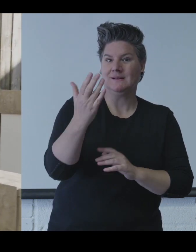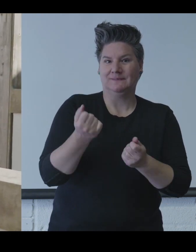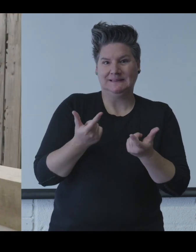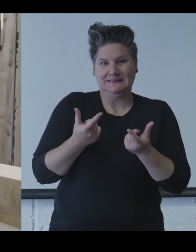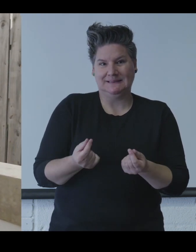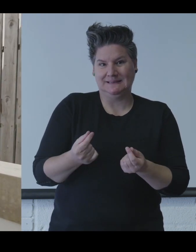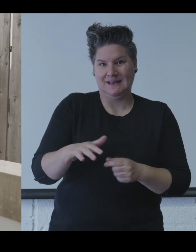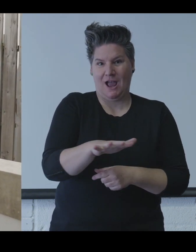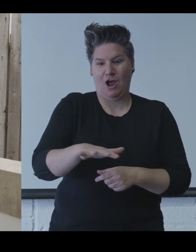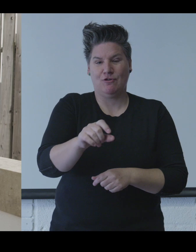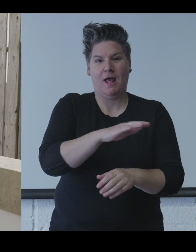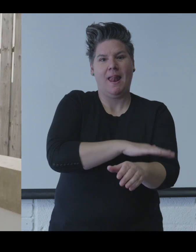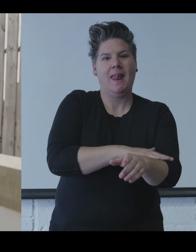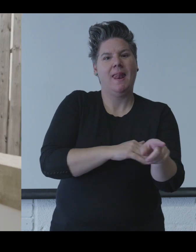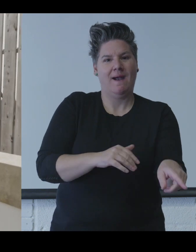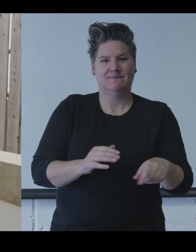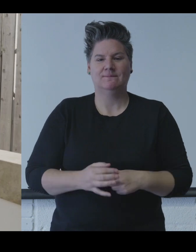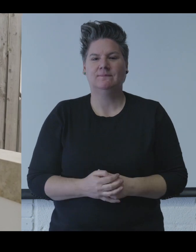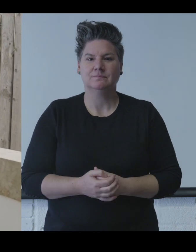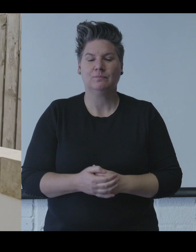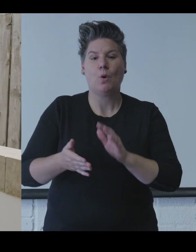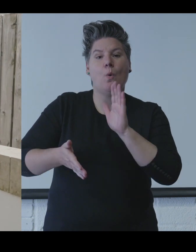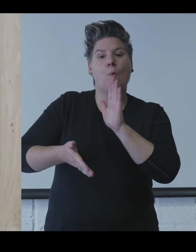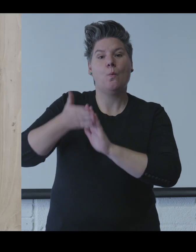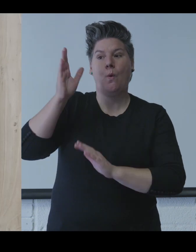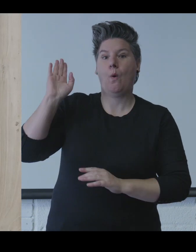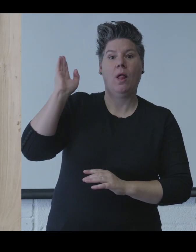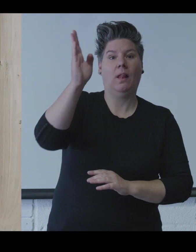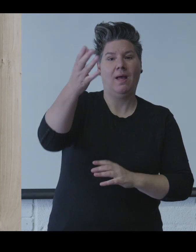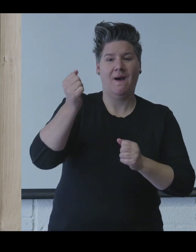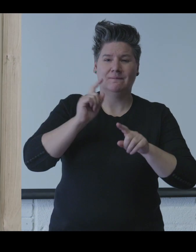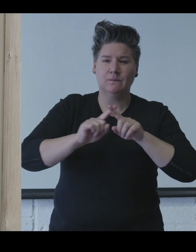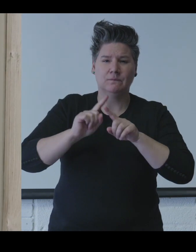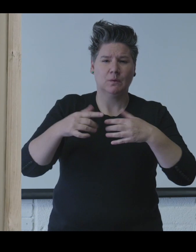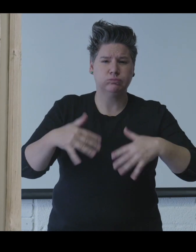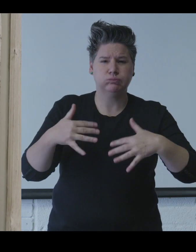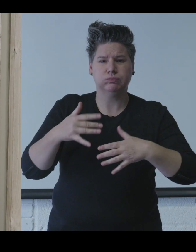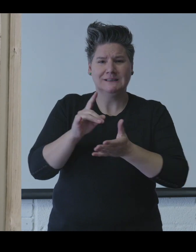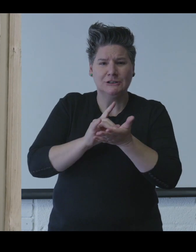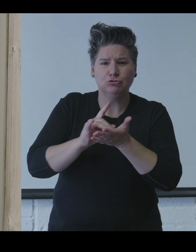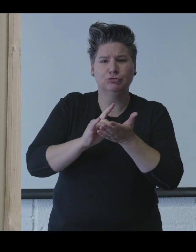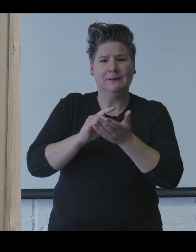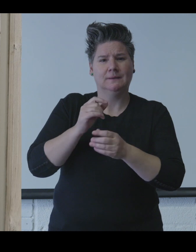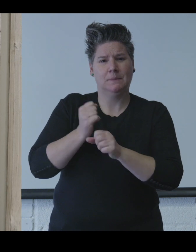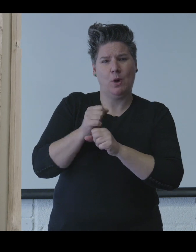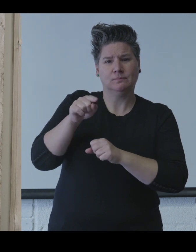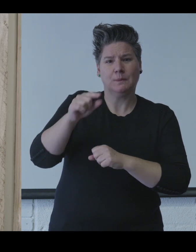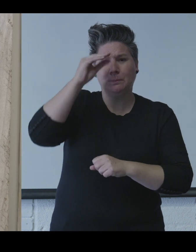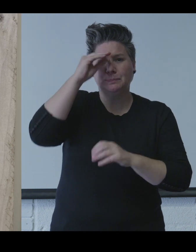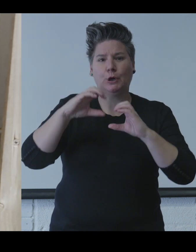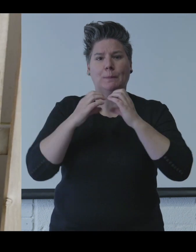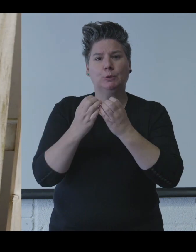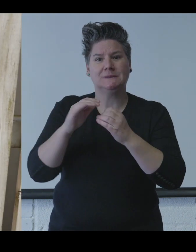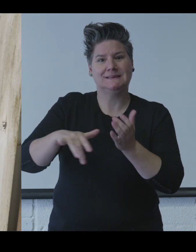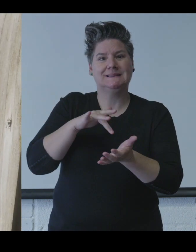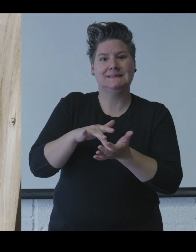the church. You will pass the Covenanter wall on your right and a seating area on your left. The wall has a series of plaques on key points